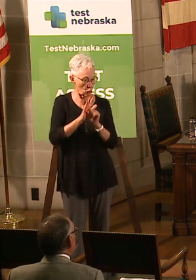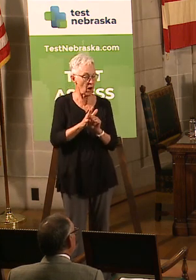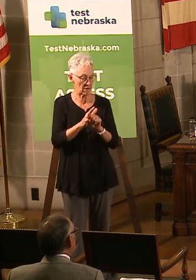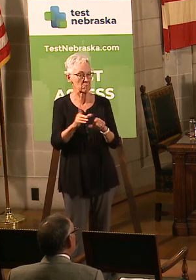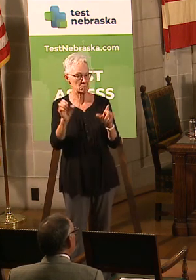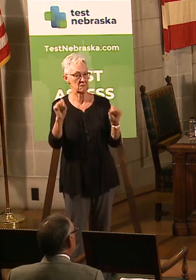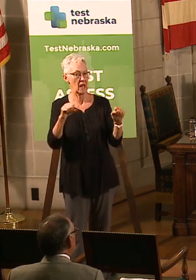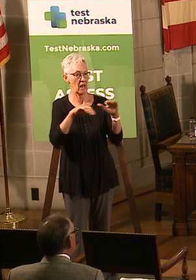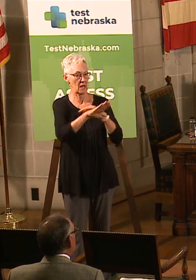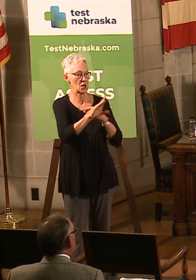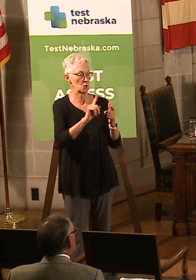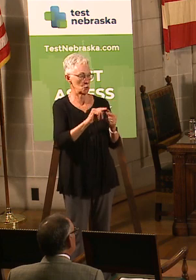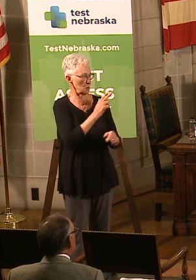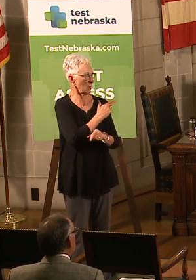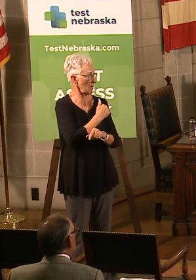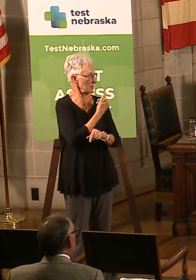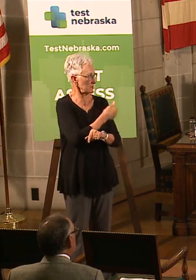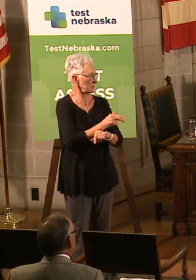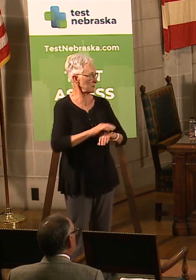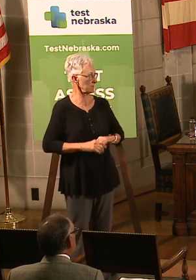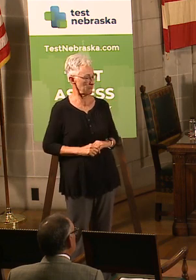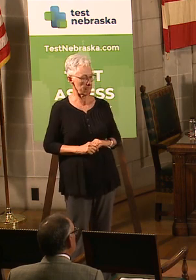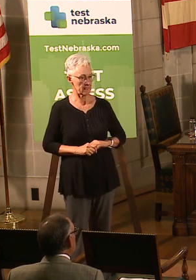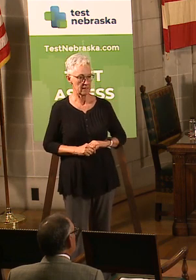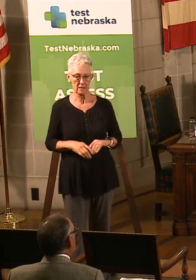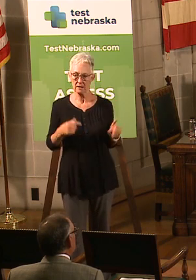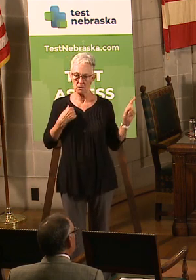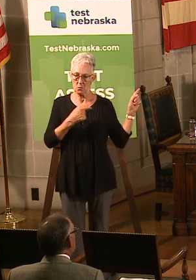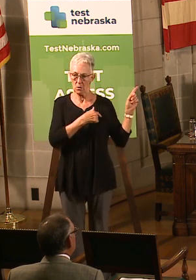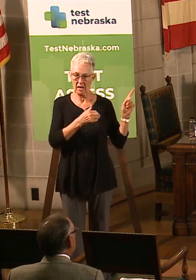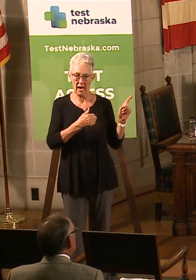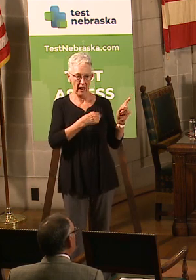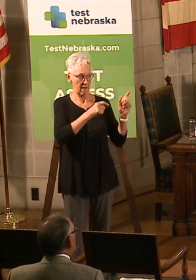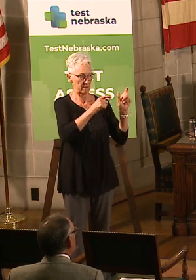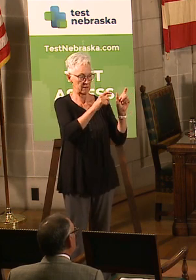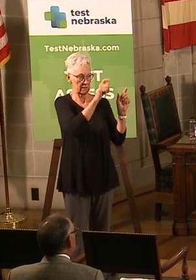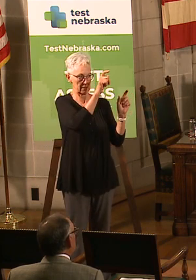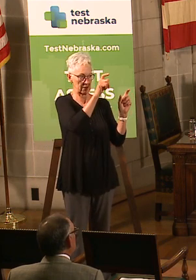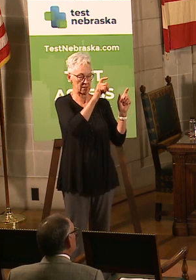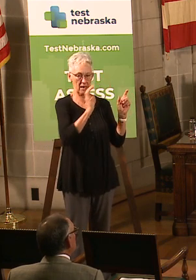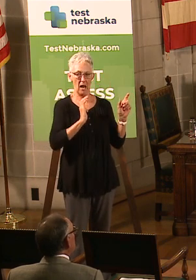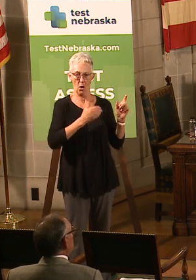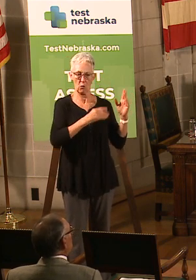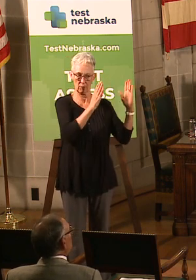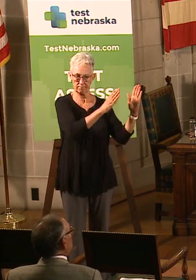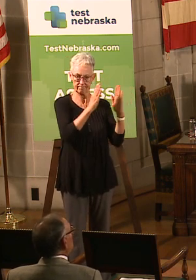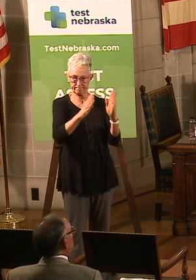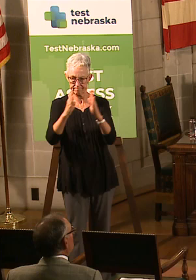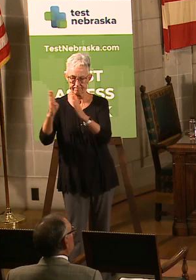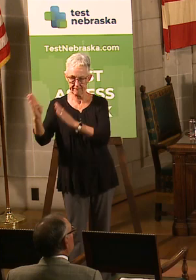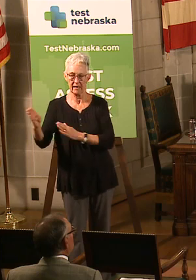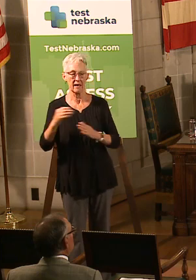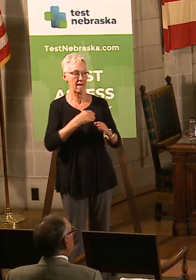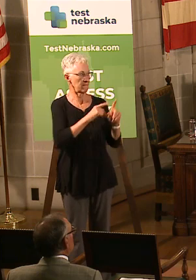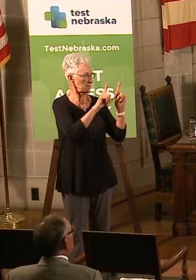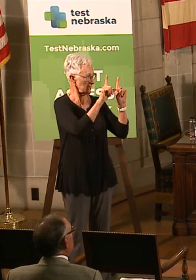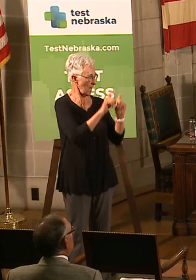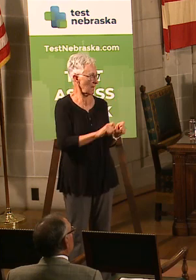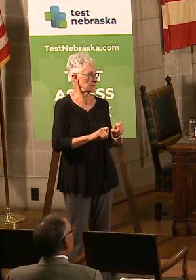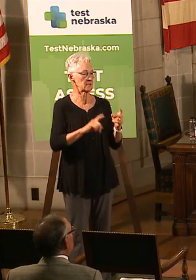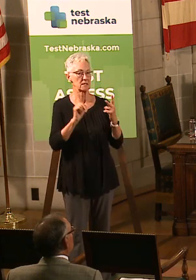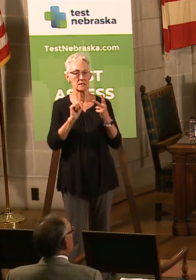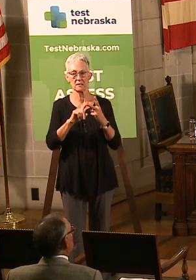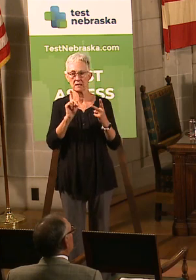pillars here who hold up that hospital capacity with our testing, our contact tracing, the PPE we provided, the